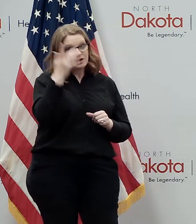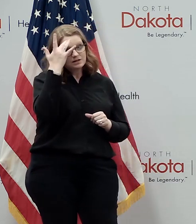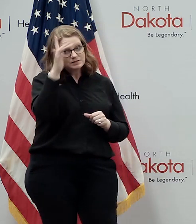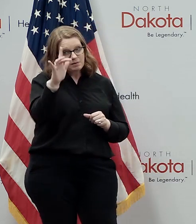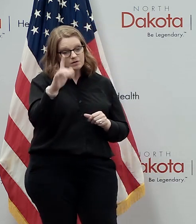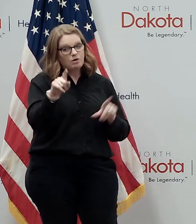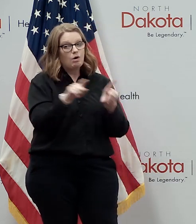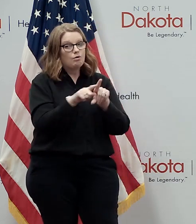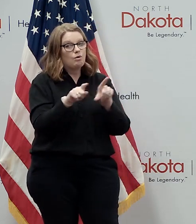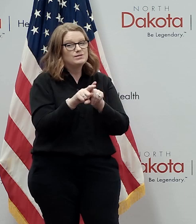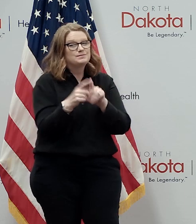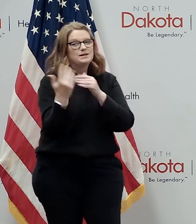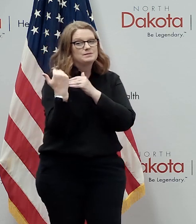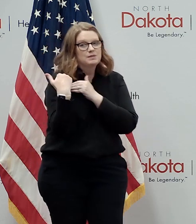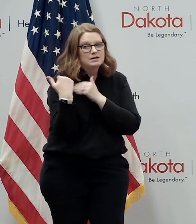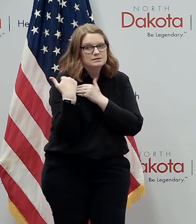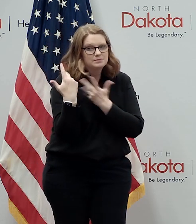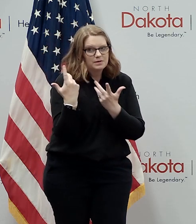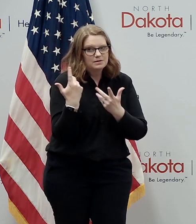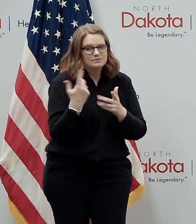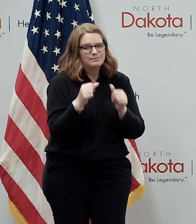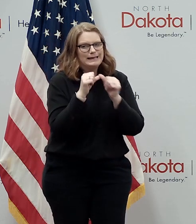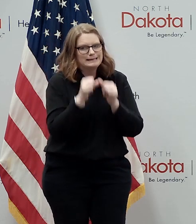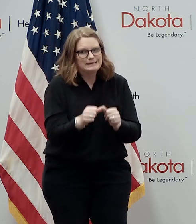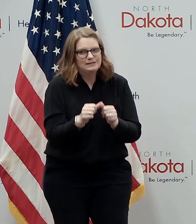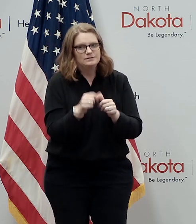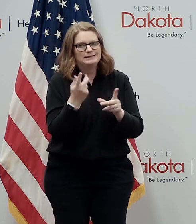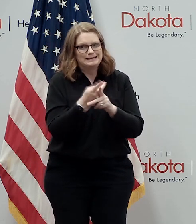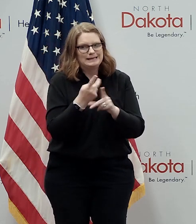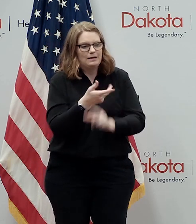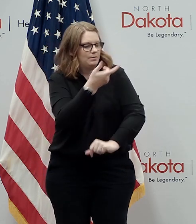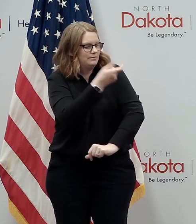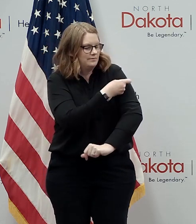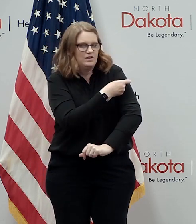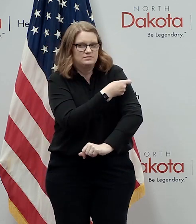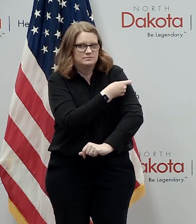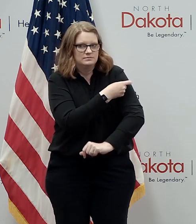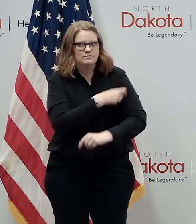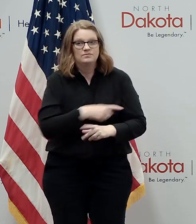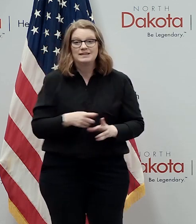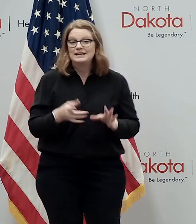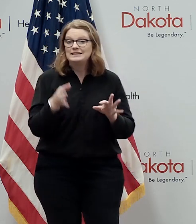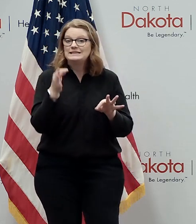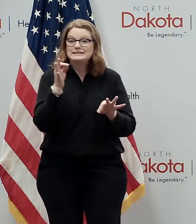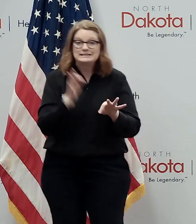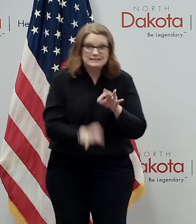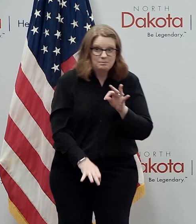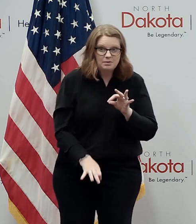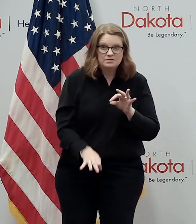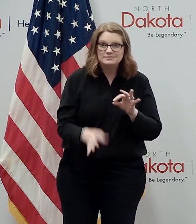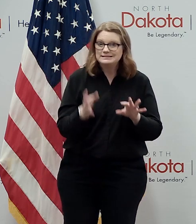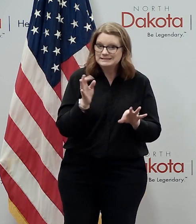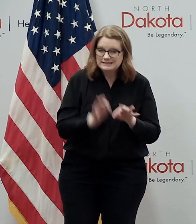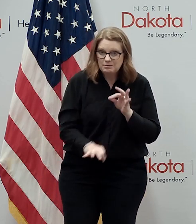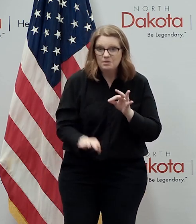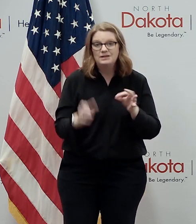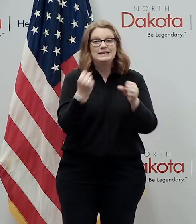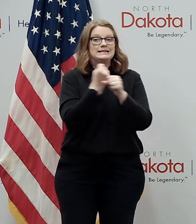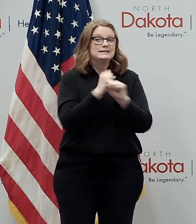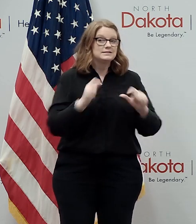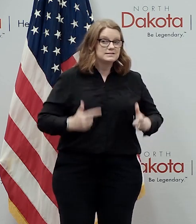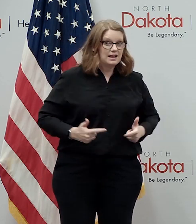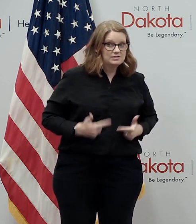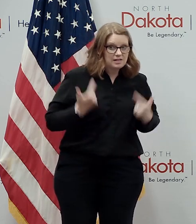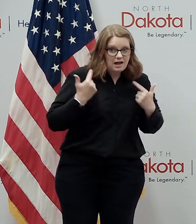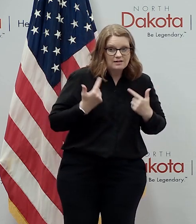socially responsible by keeping your vaccinations up to date this simple act saves lives and the lives